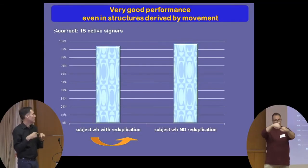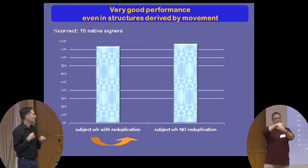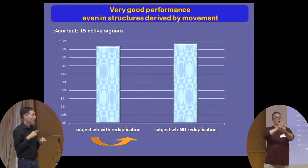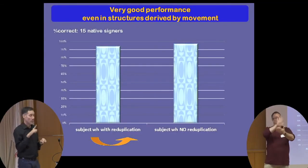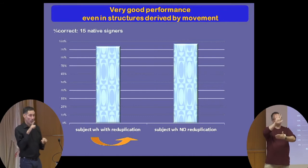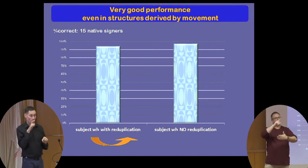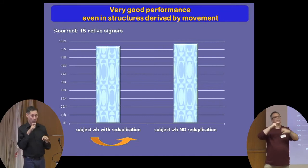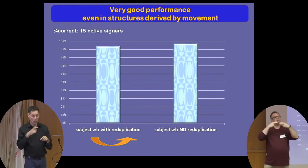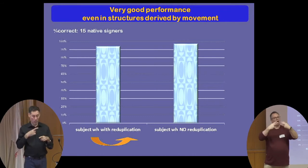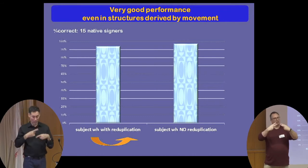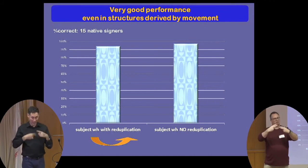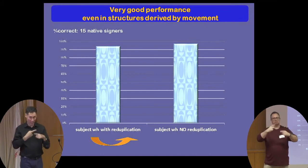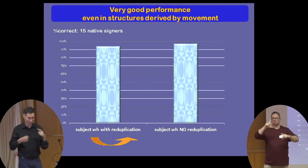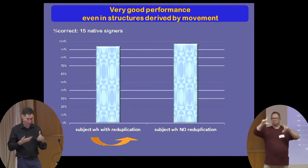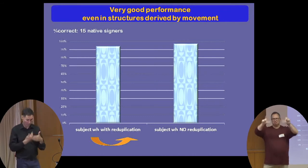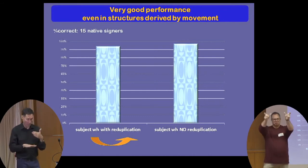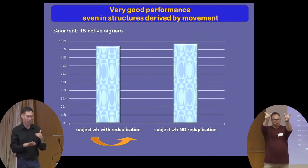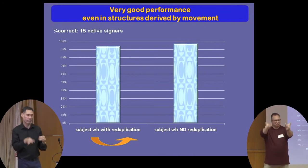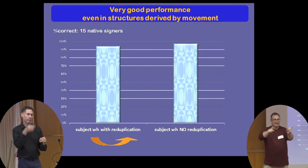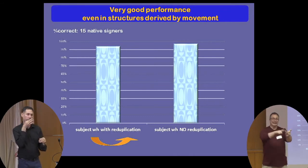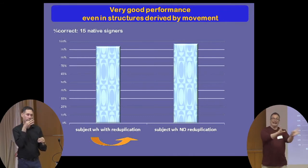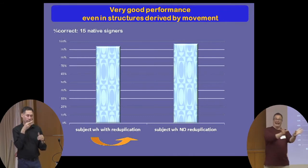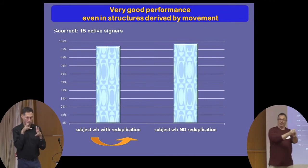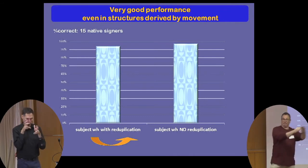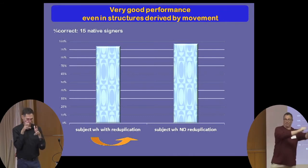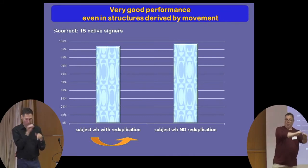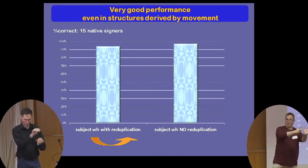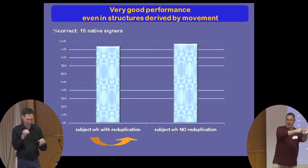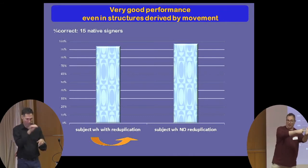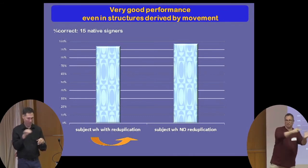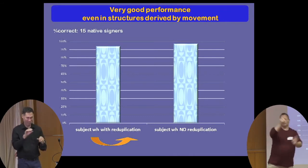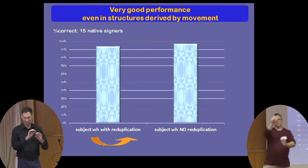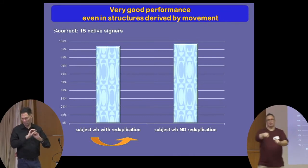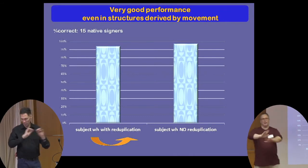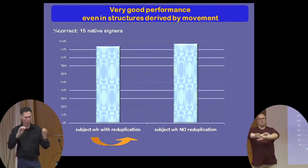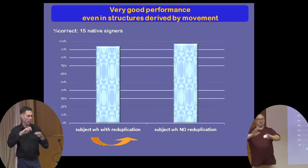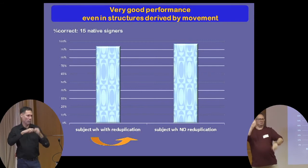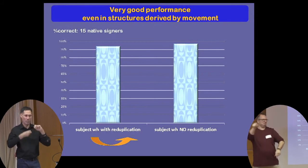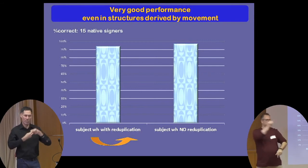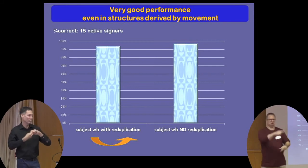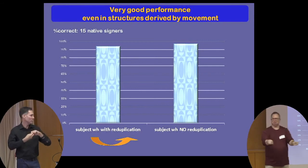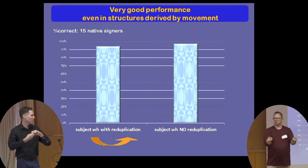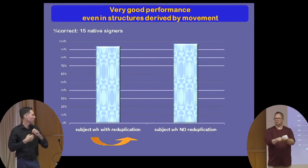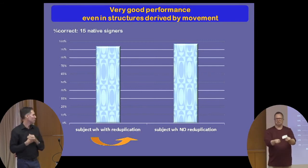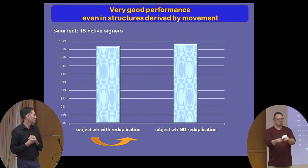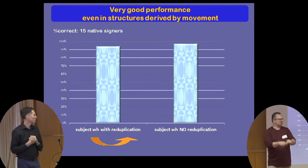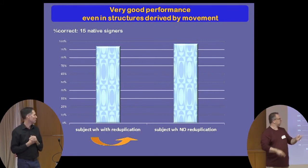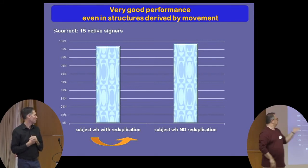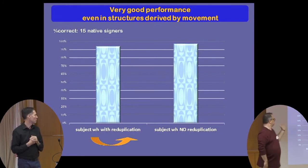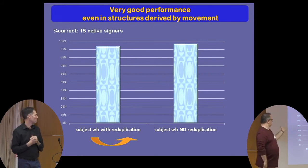birth are great with movement. They don't have any problem with structures with movement. They do well with structures with